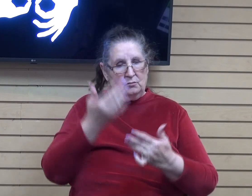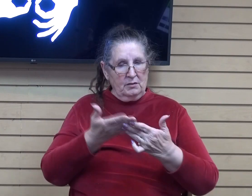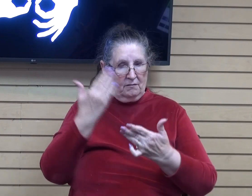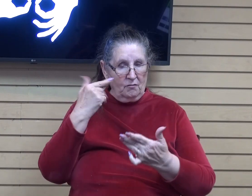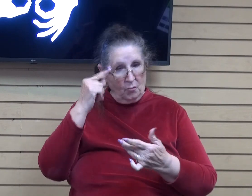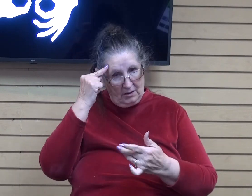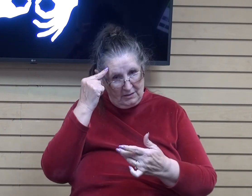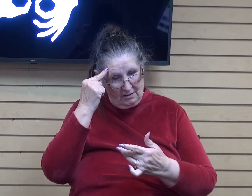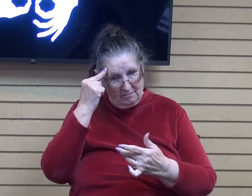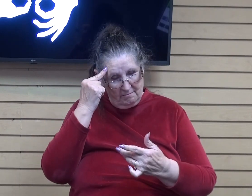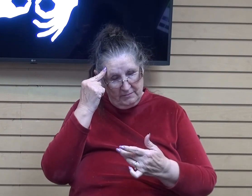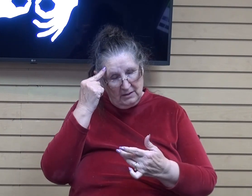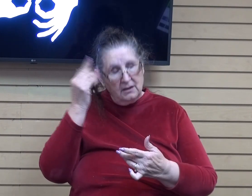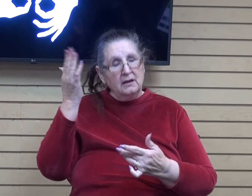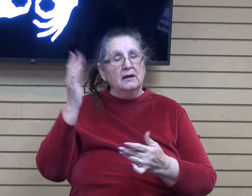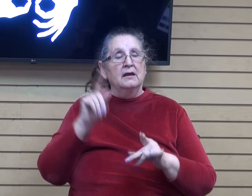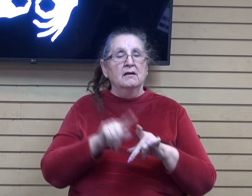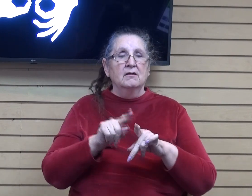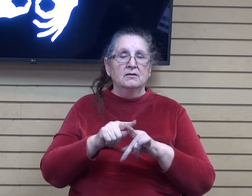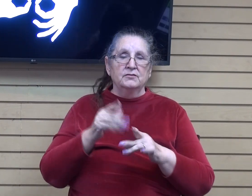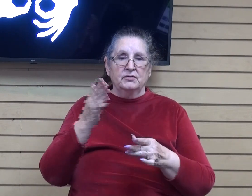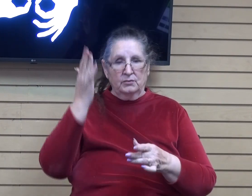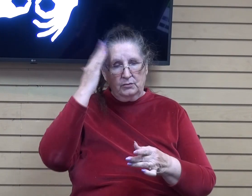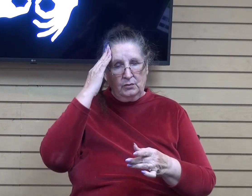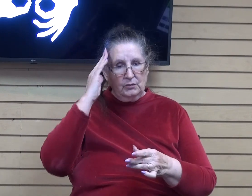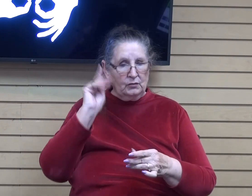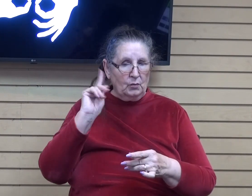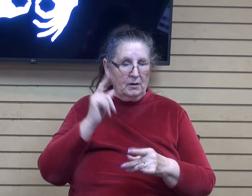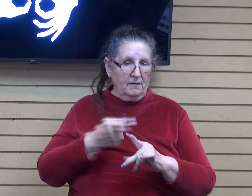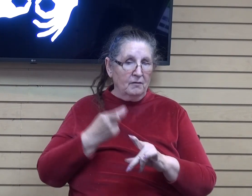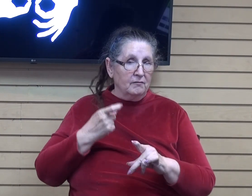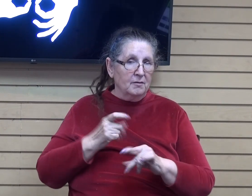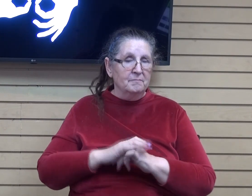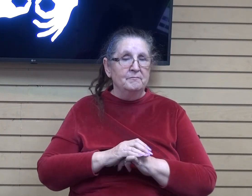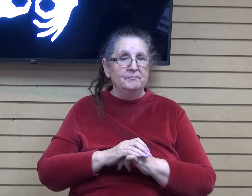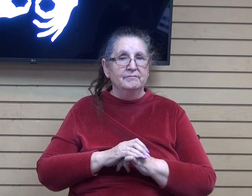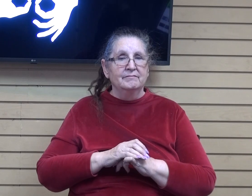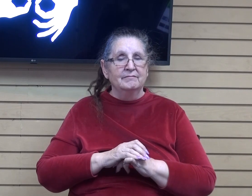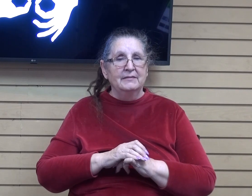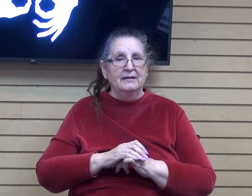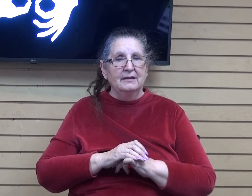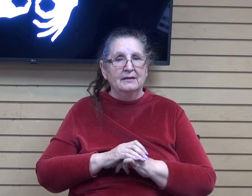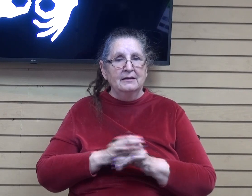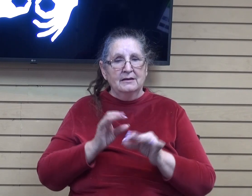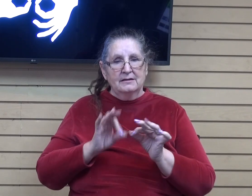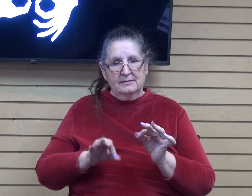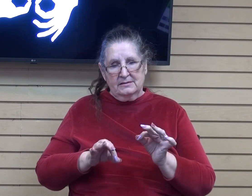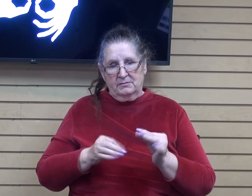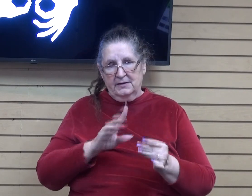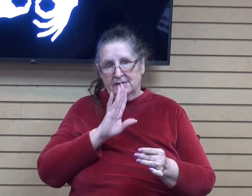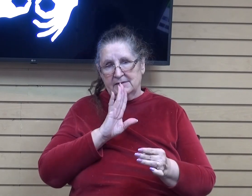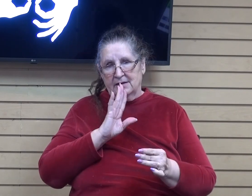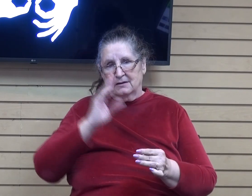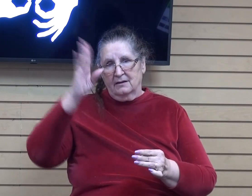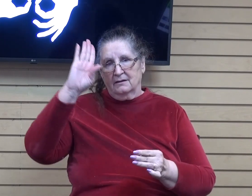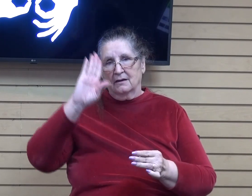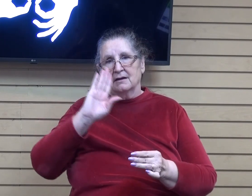he also knows where they come from simply put god is your best friend